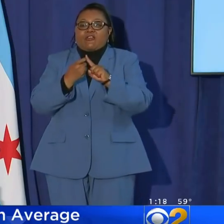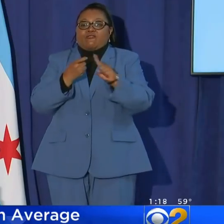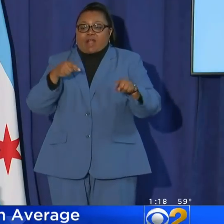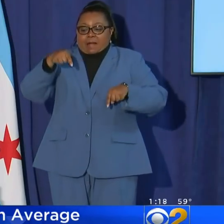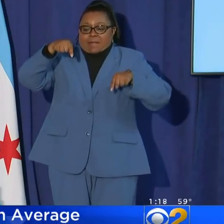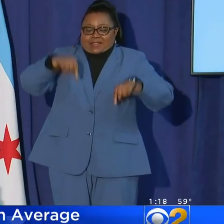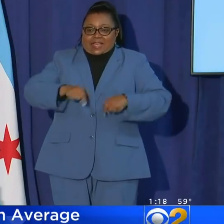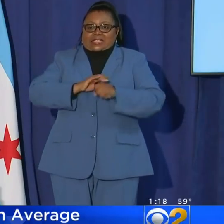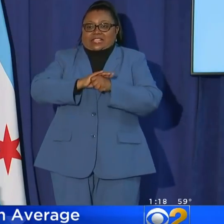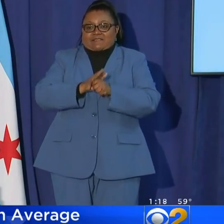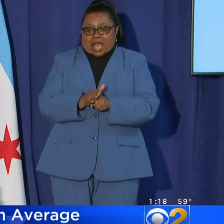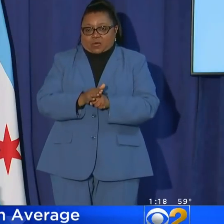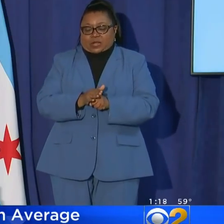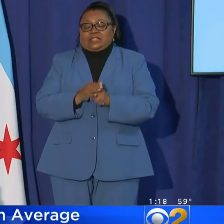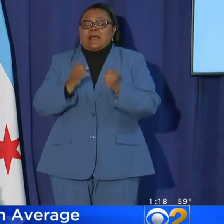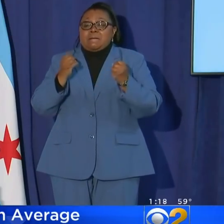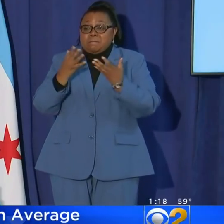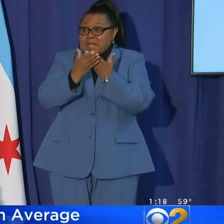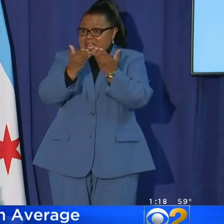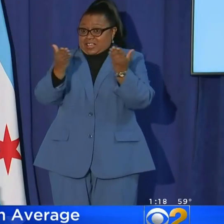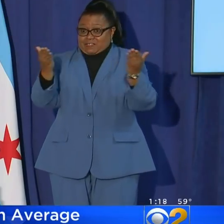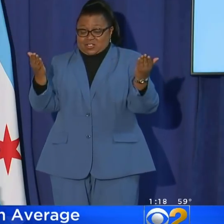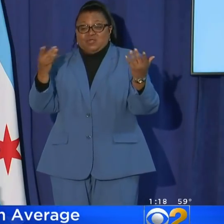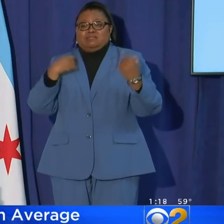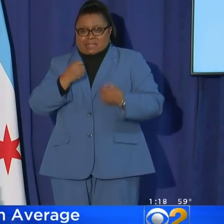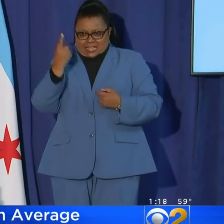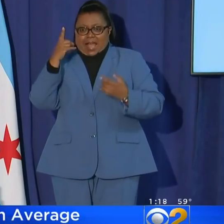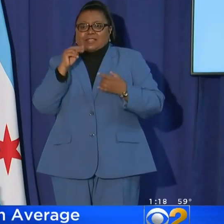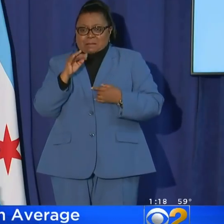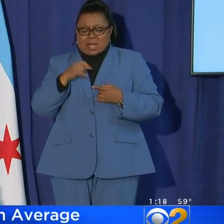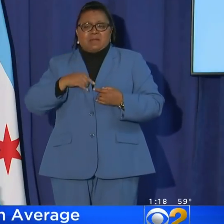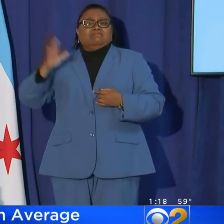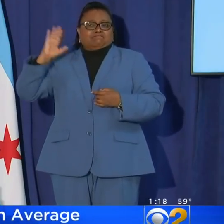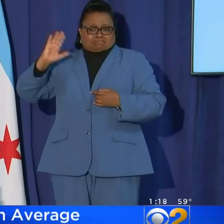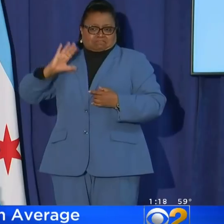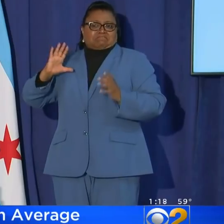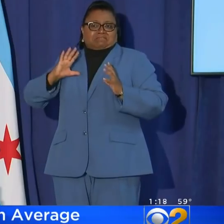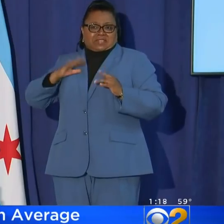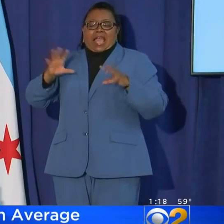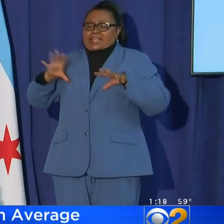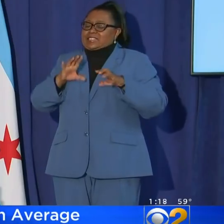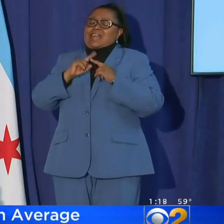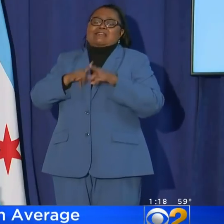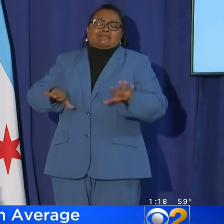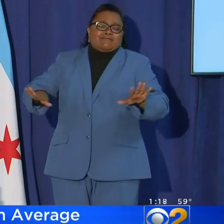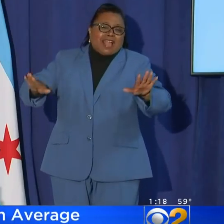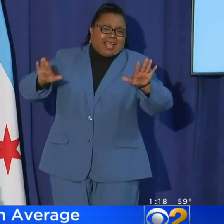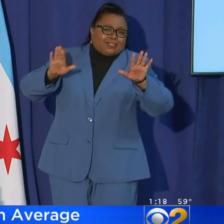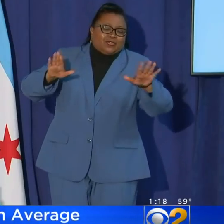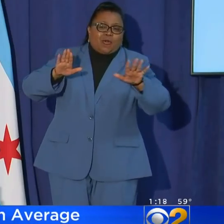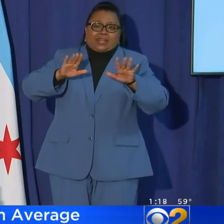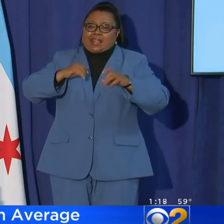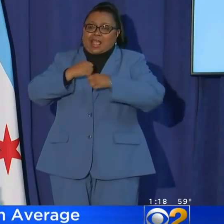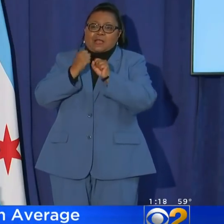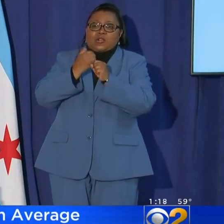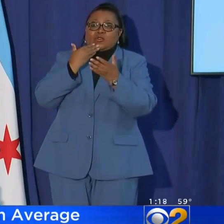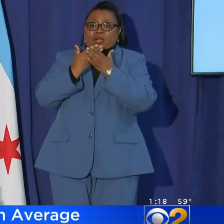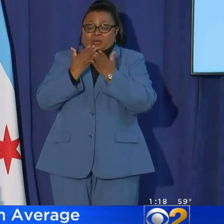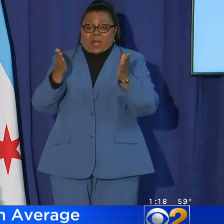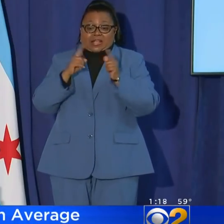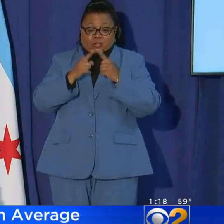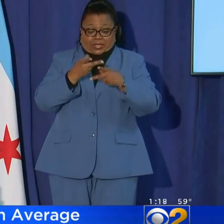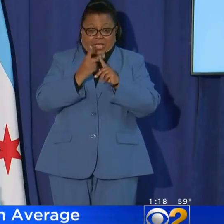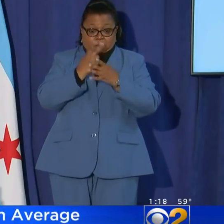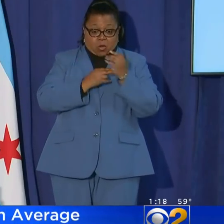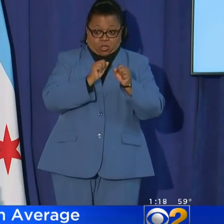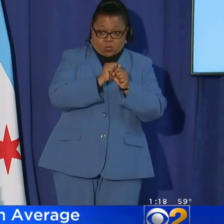this virus. Many of you got the memo months ago and have done extraordinary and creative things to